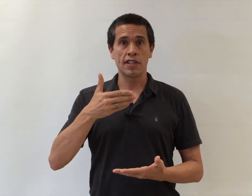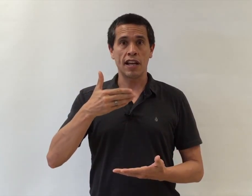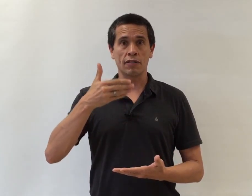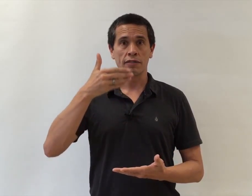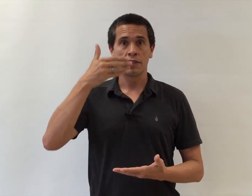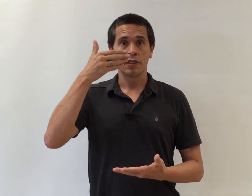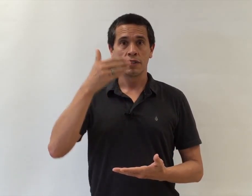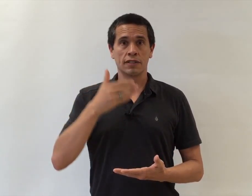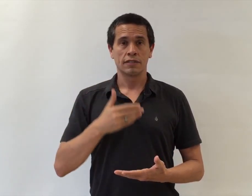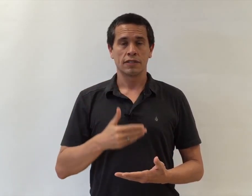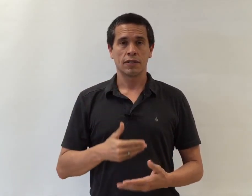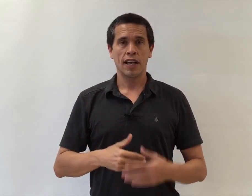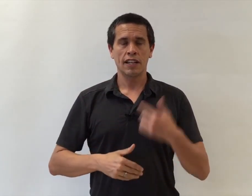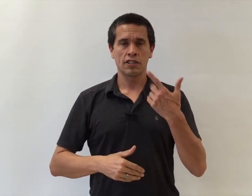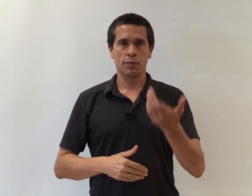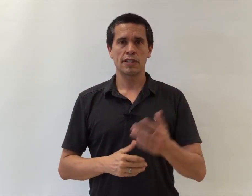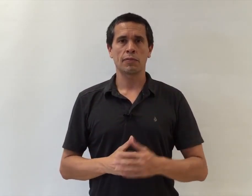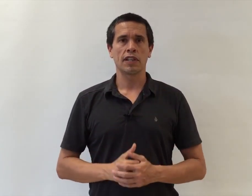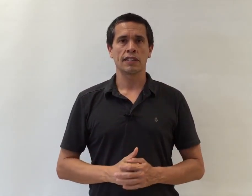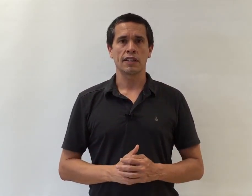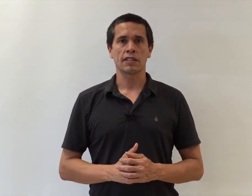down. Okay. And it's going to be something like this.